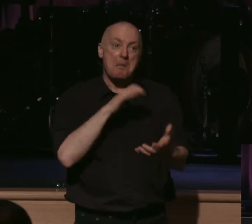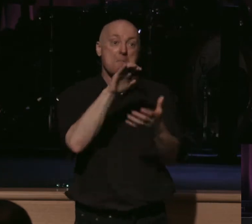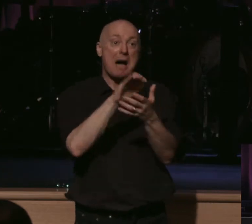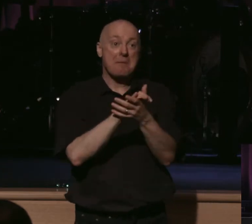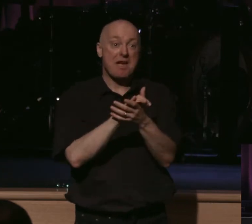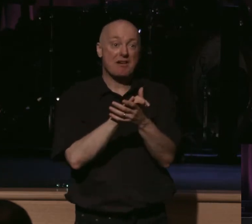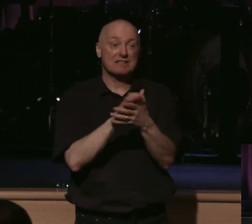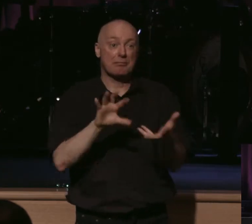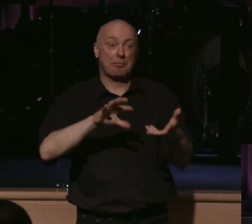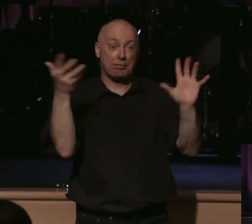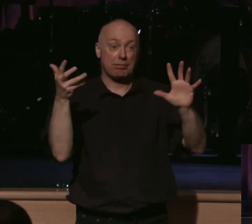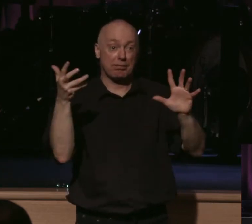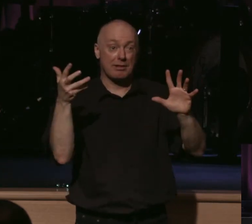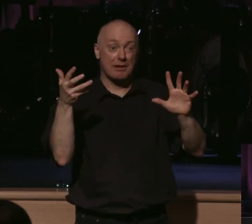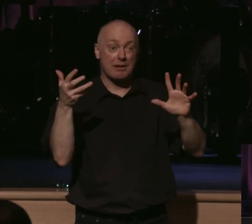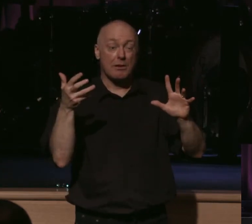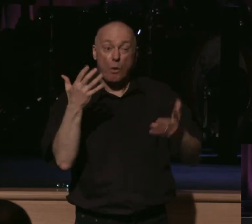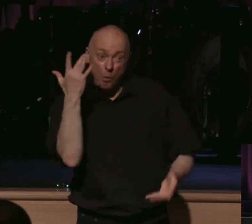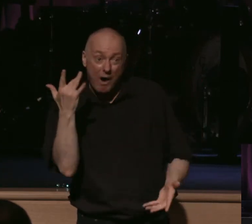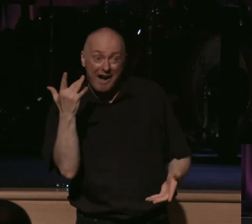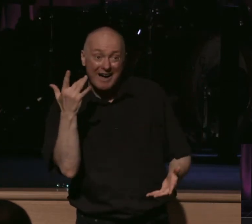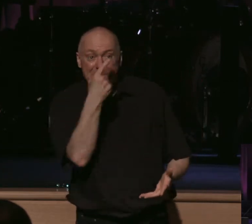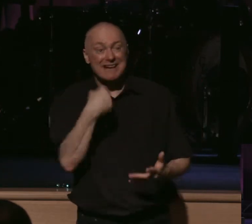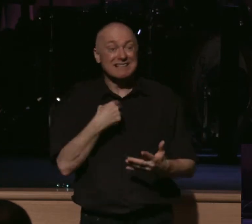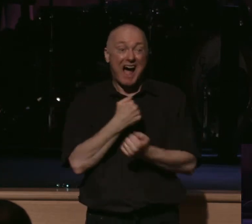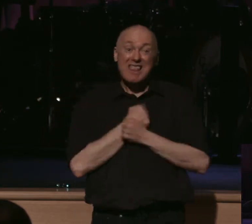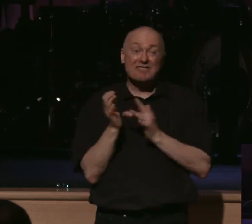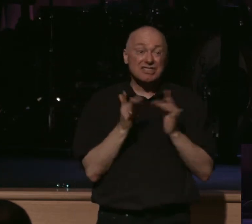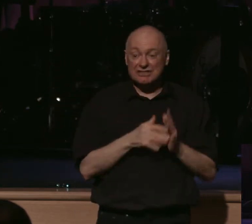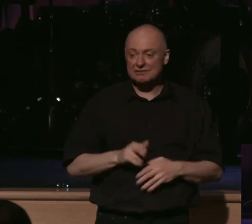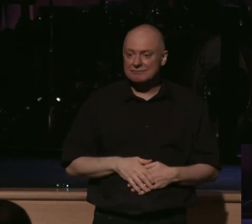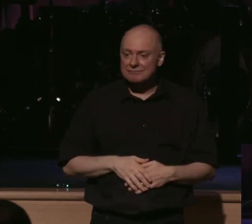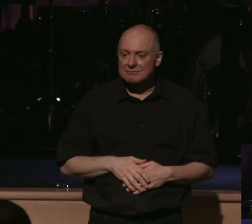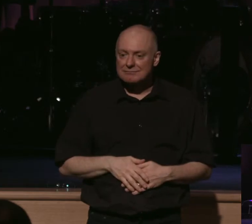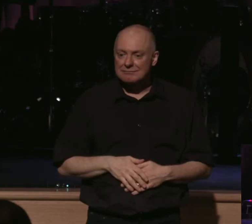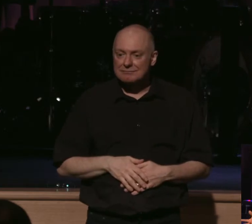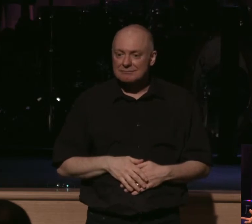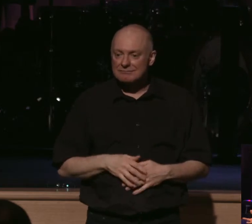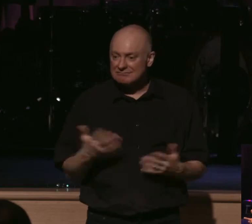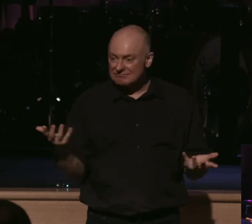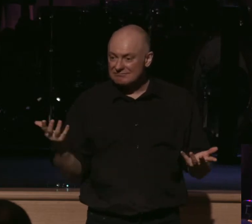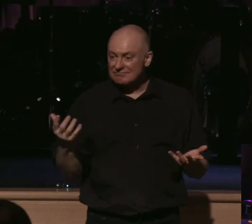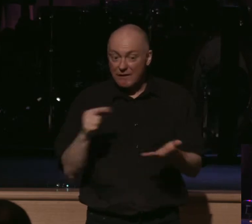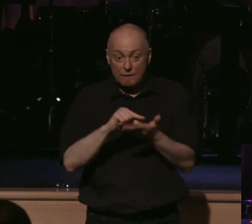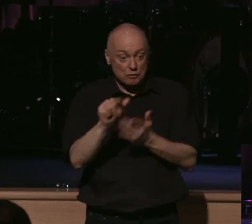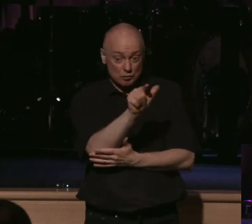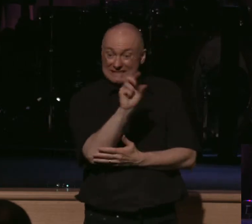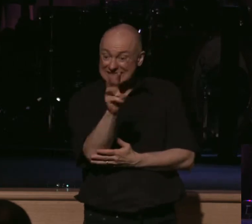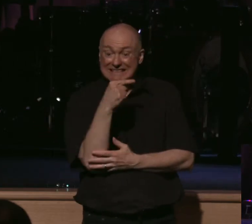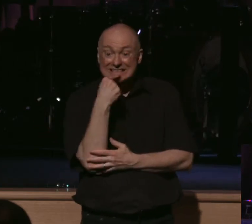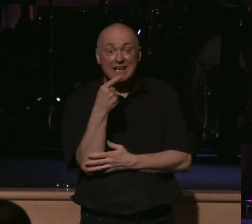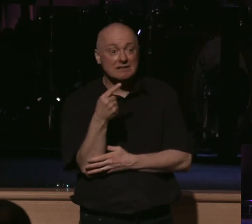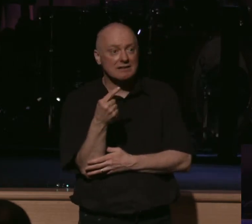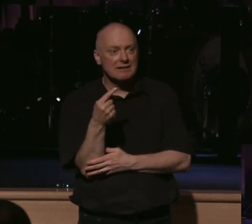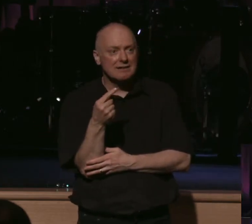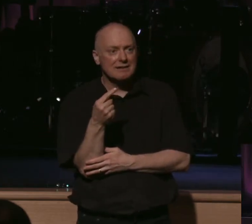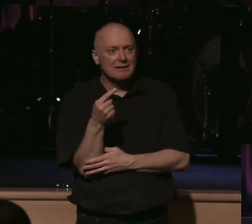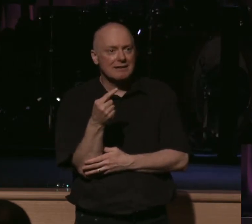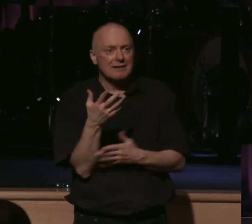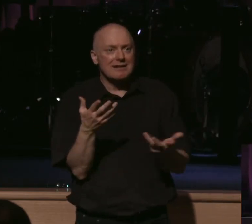marriage now with my spouse because of my love for Jesus Christ. What is that? That's verse 26. It's not that they're not trying